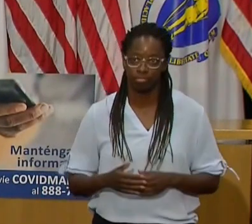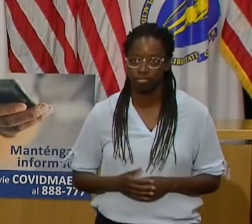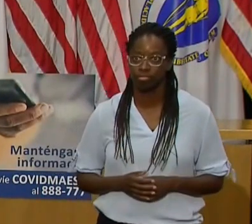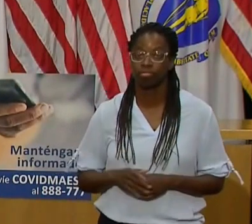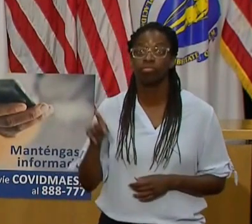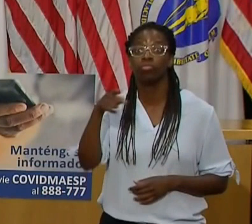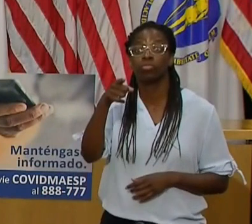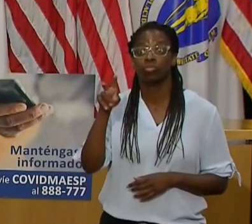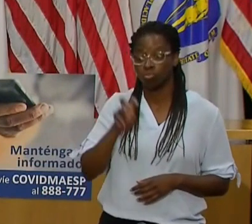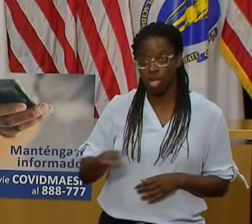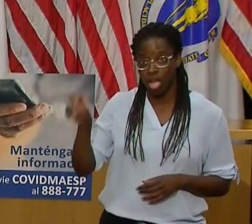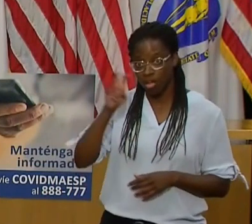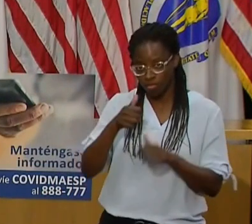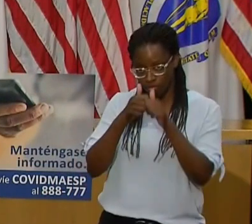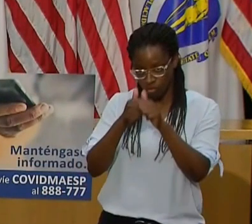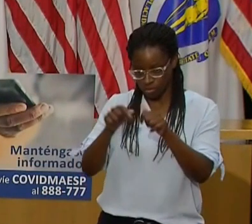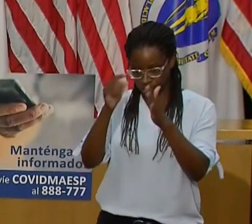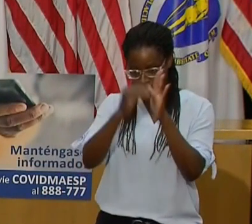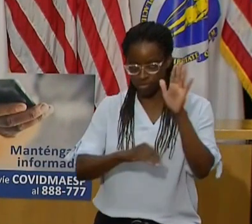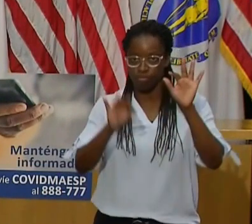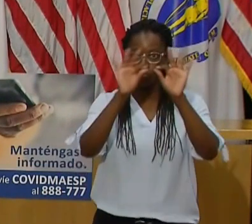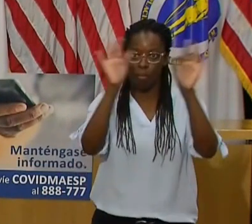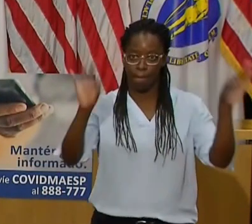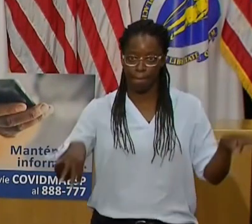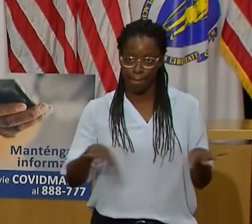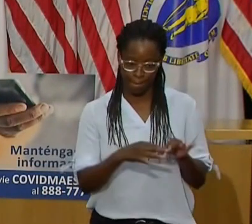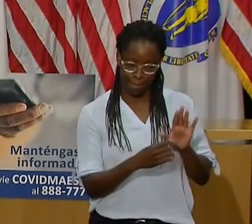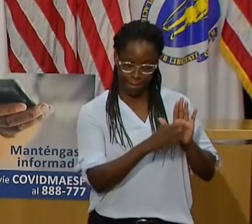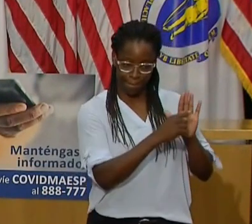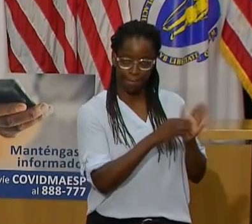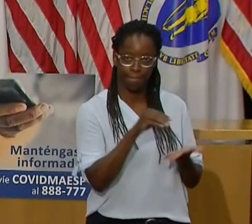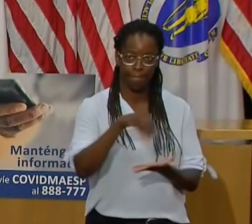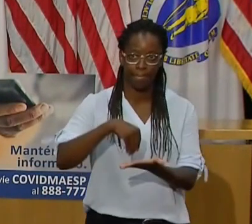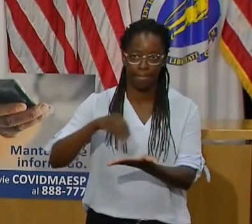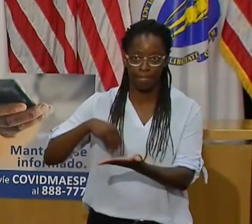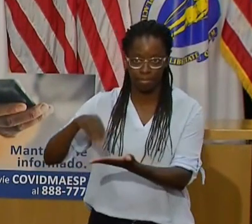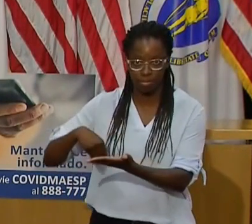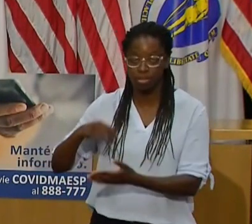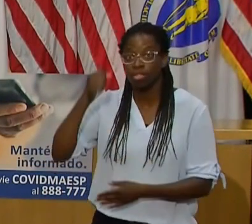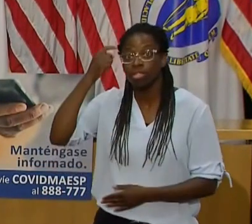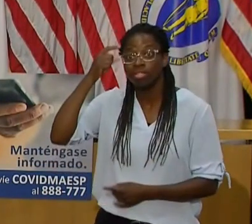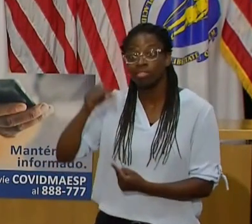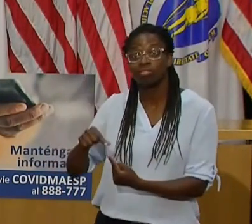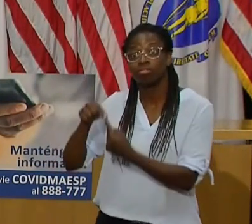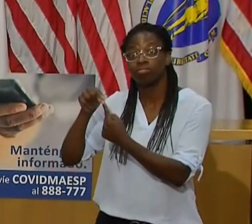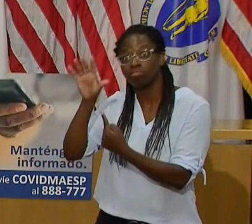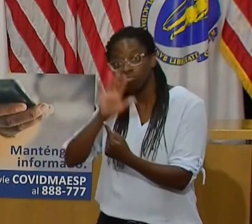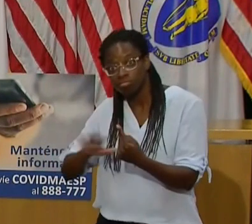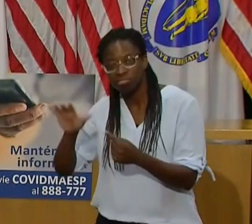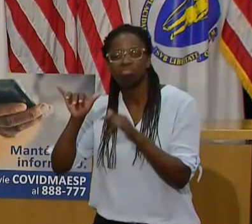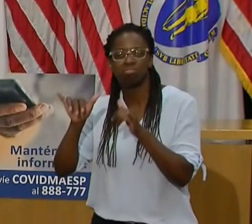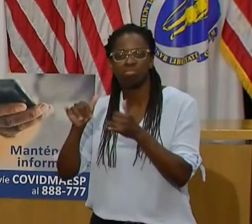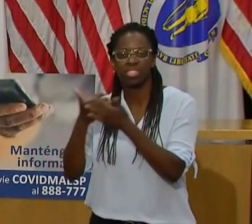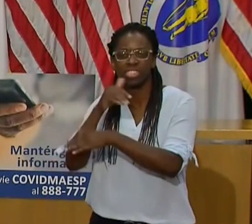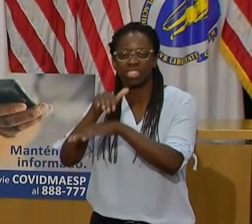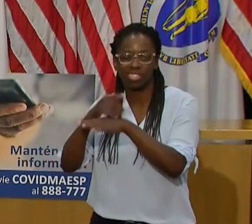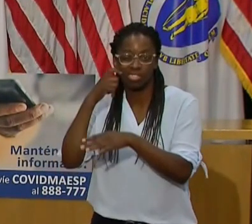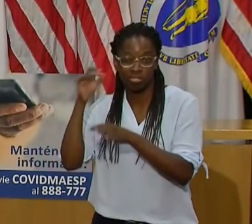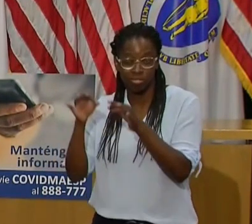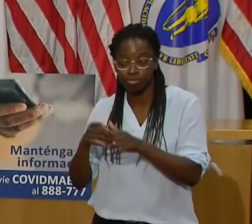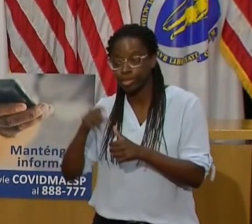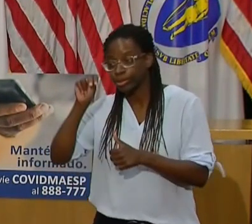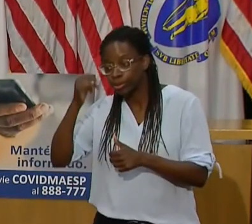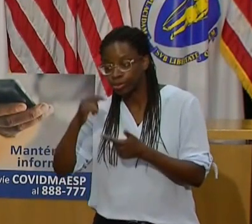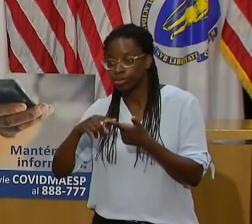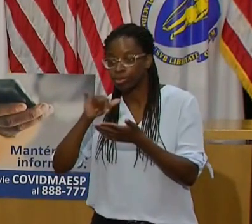narrow exemption category. We've made that easy to do either by going online to www.mass.gov slash mass